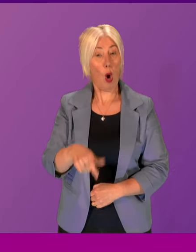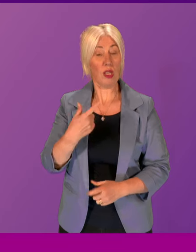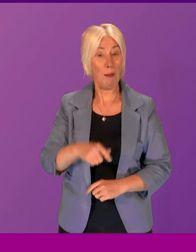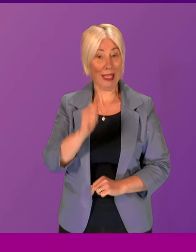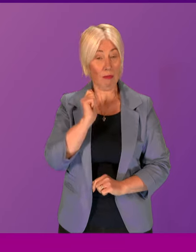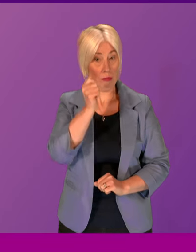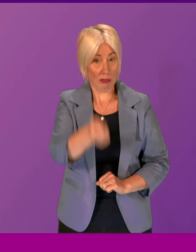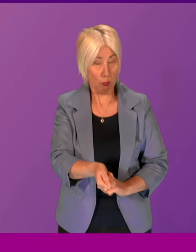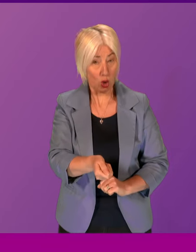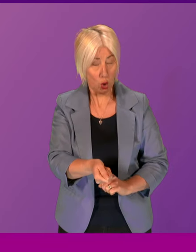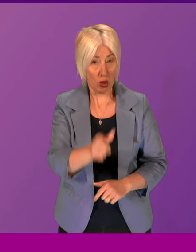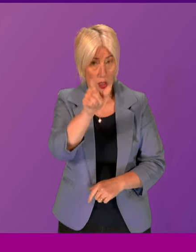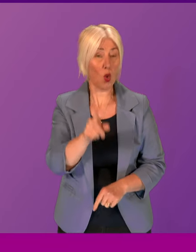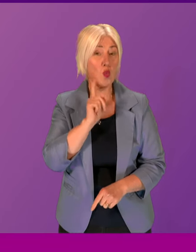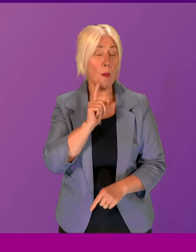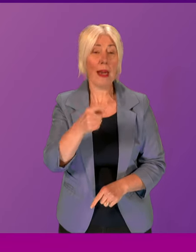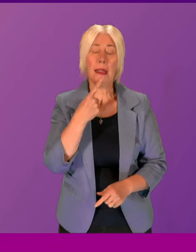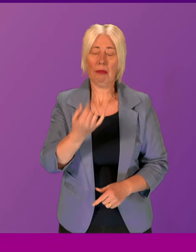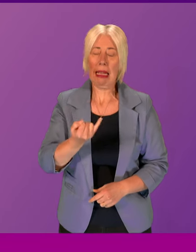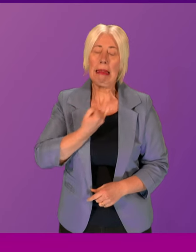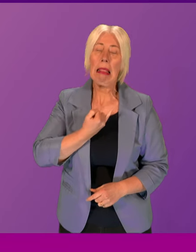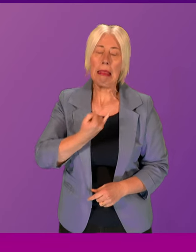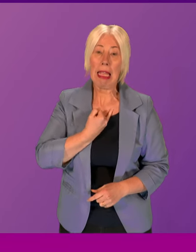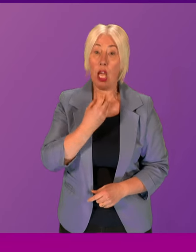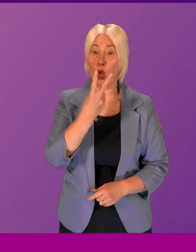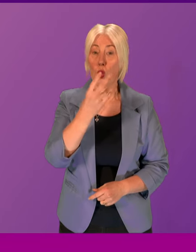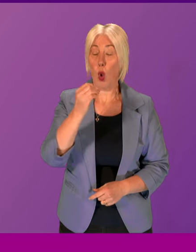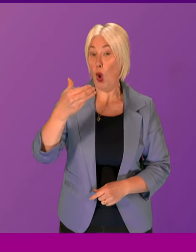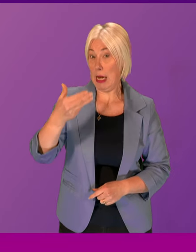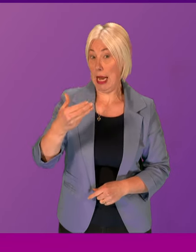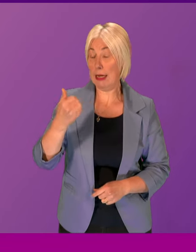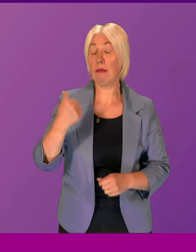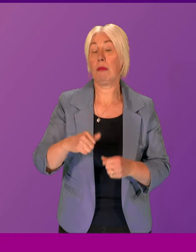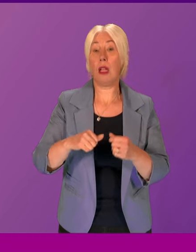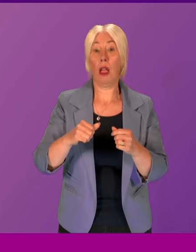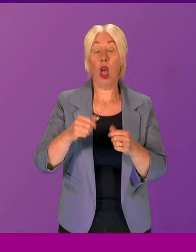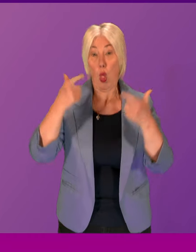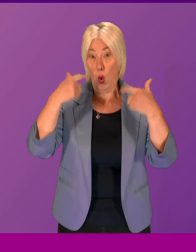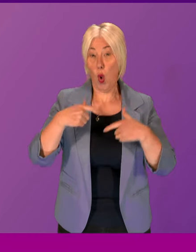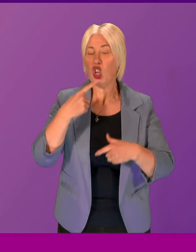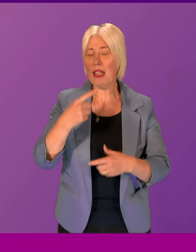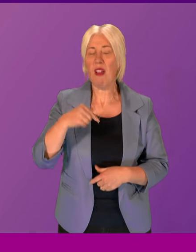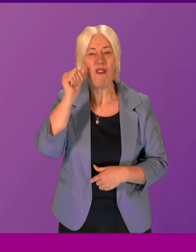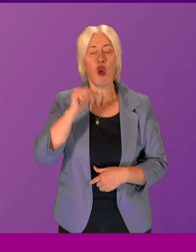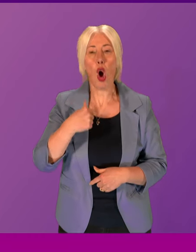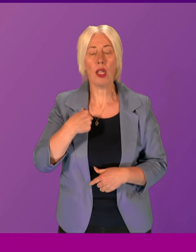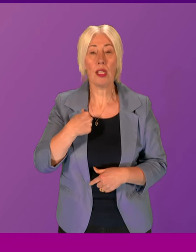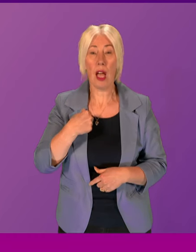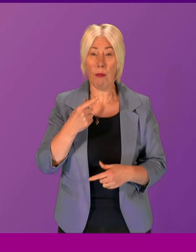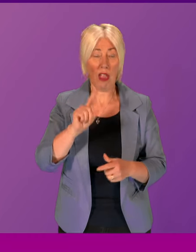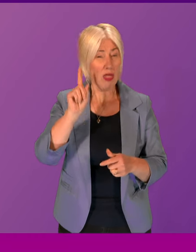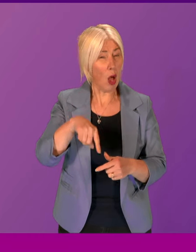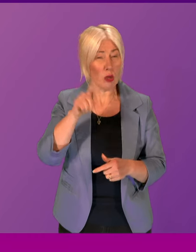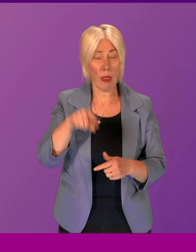it was Judith Smith. She pled guilty in 2009 at Selkirk Sheriff Court to charge of fraud after thousands of